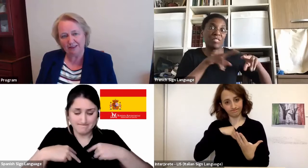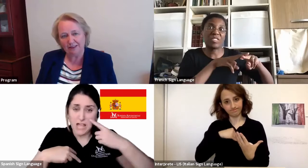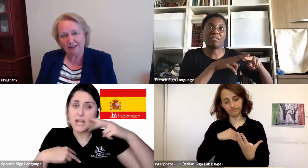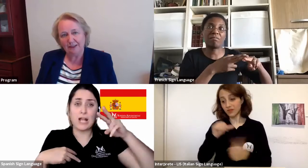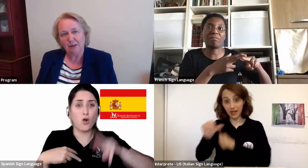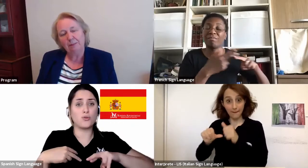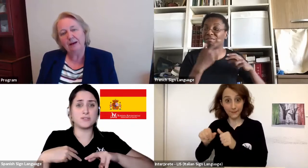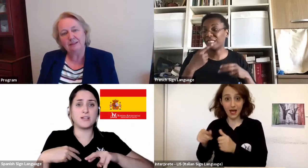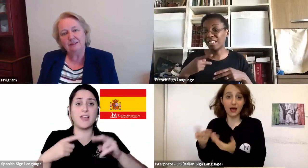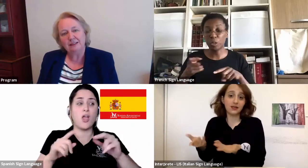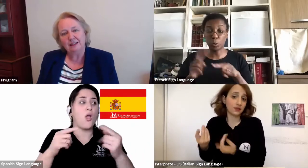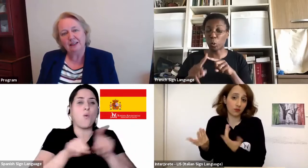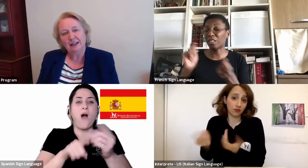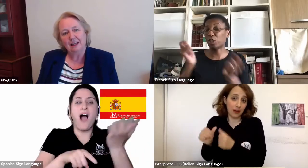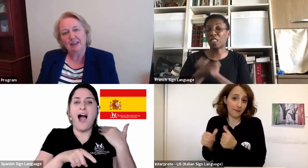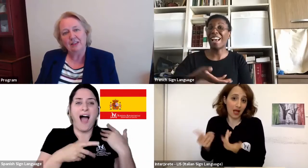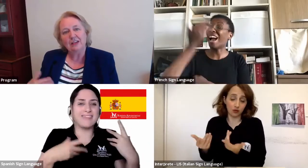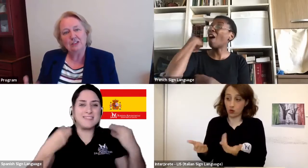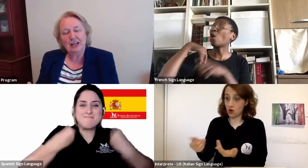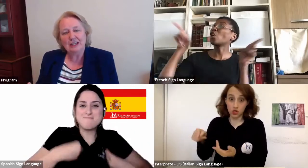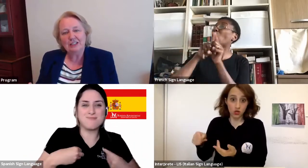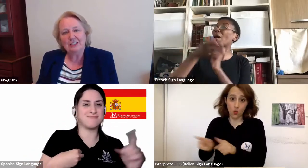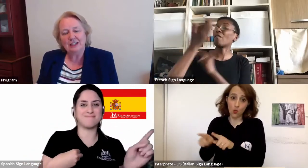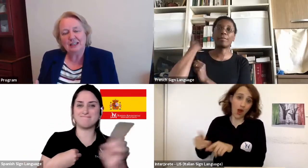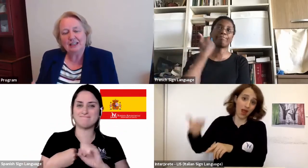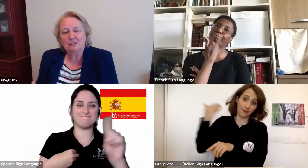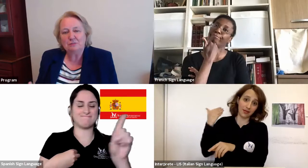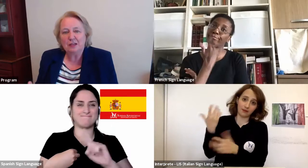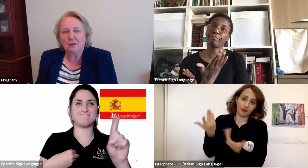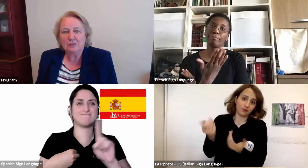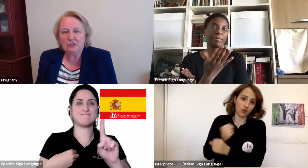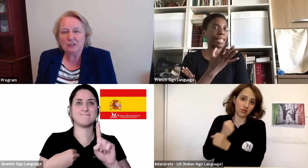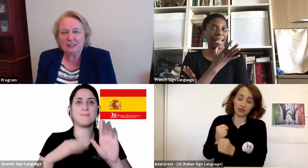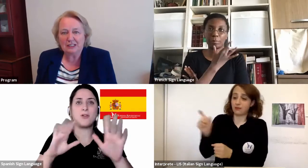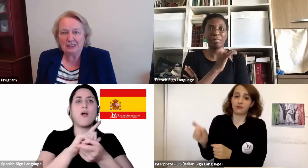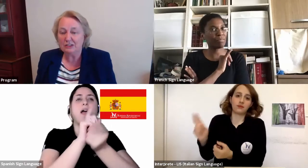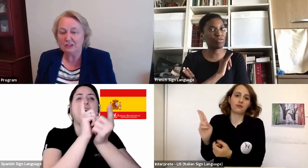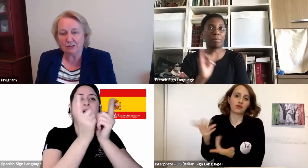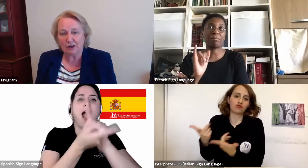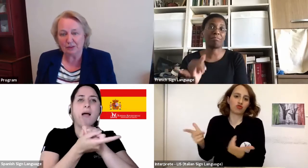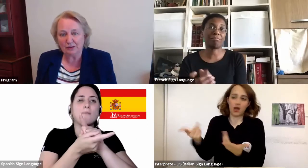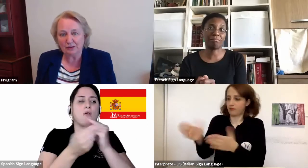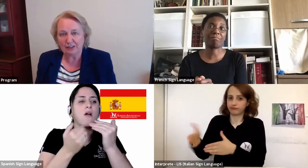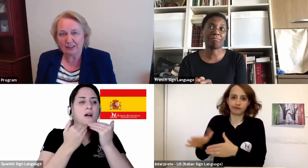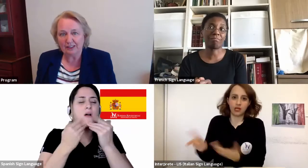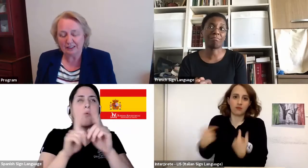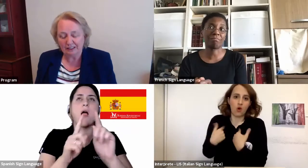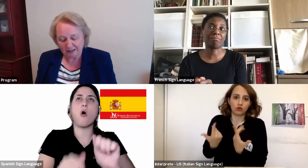But that change gives me an opportunity to grow.